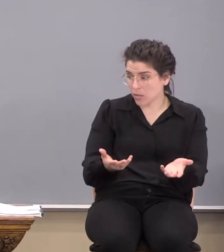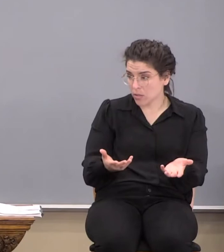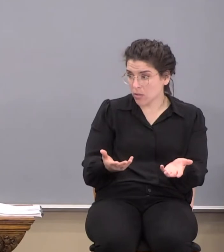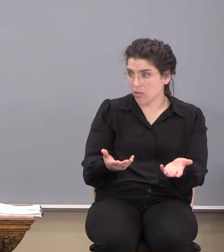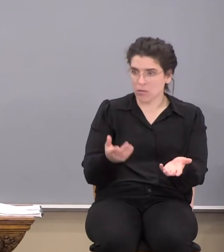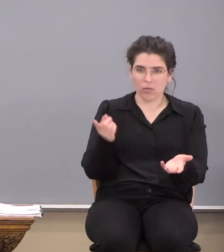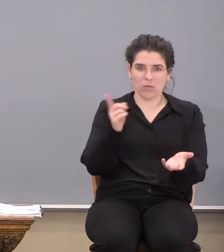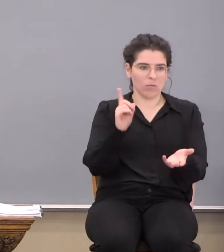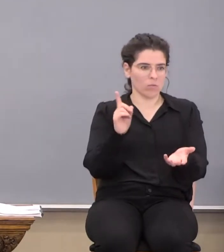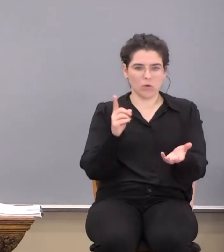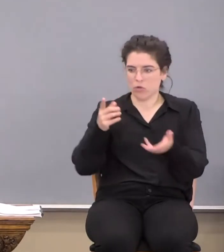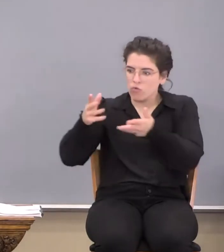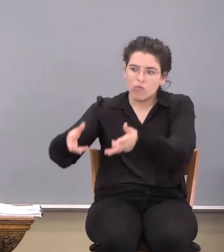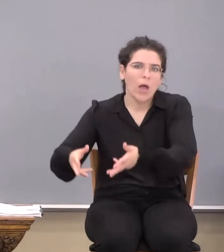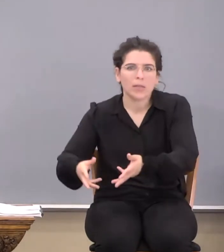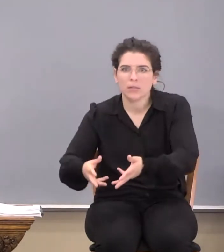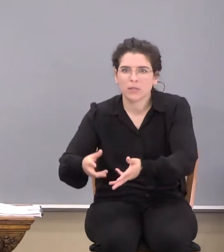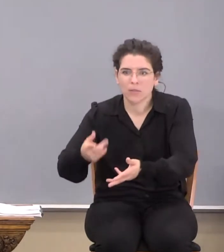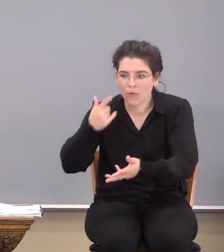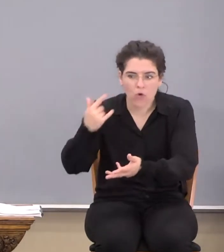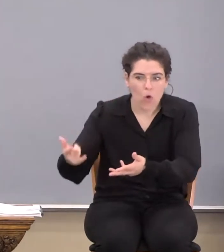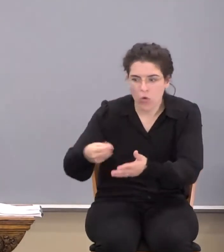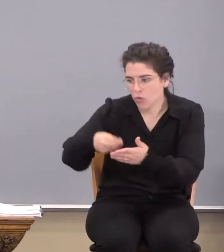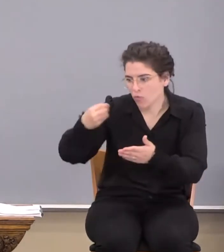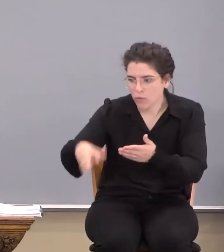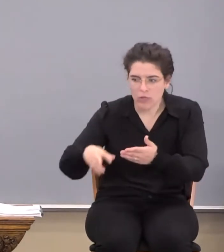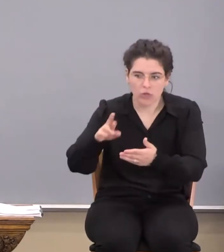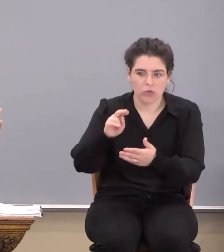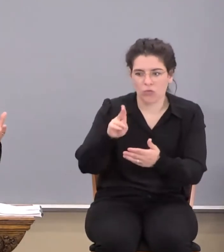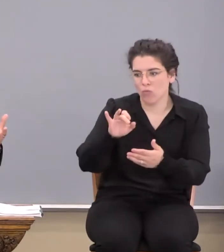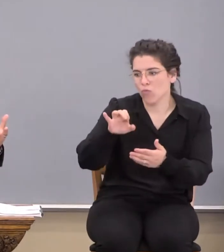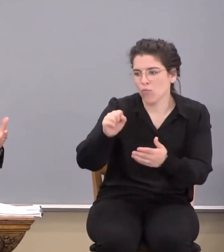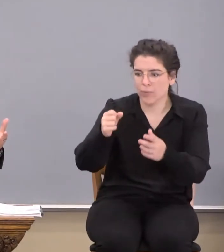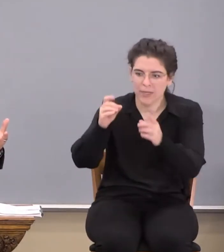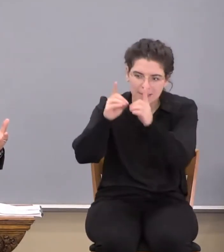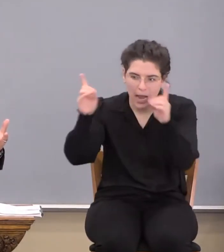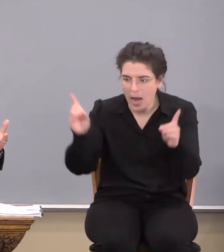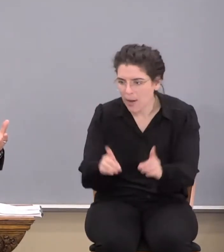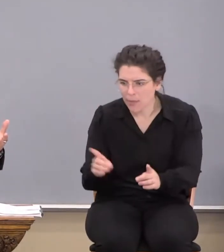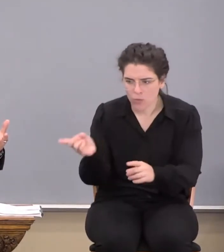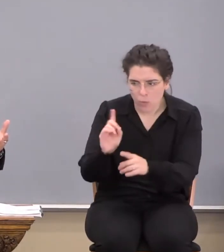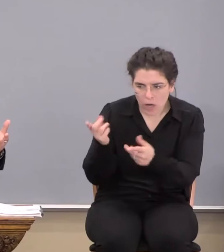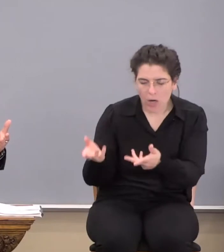Now, where are the rest of the gold and riches and rubies and diamonds, right? Understand that?